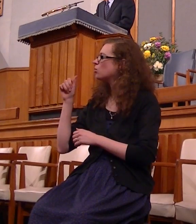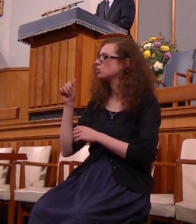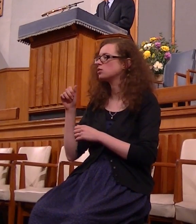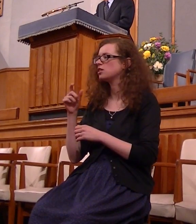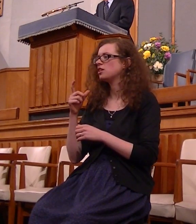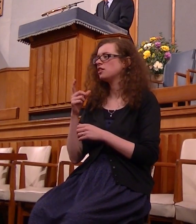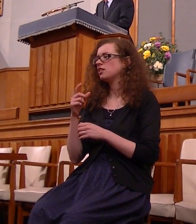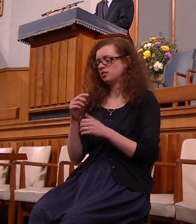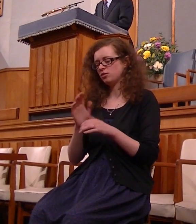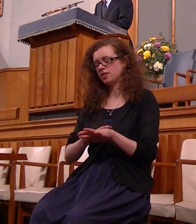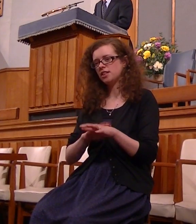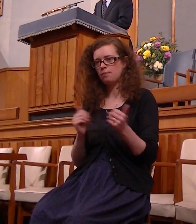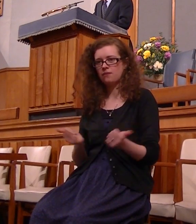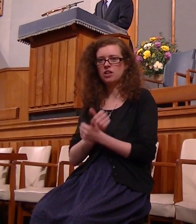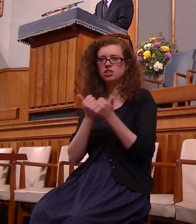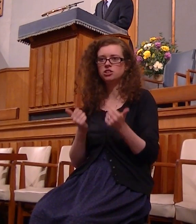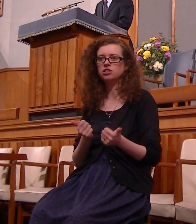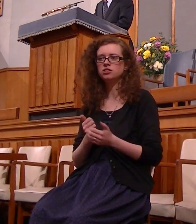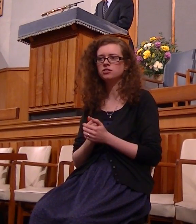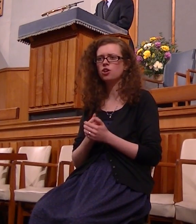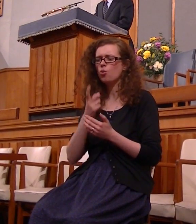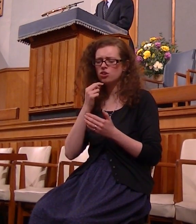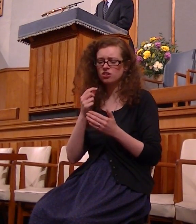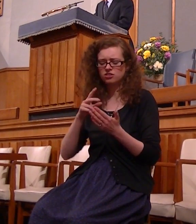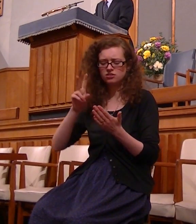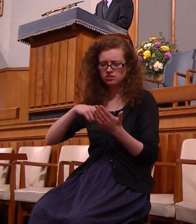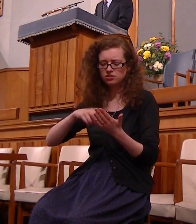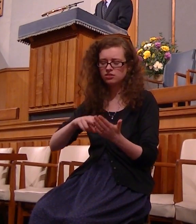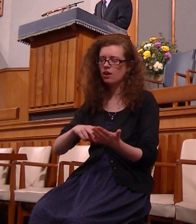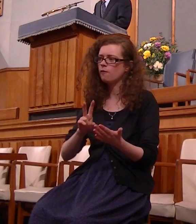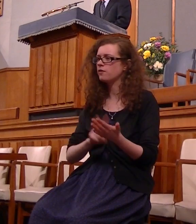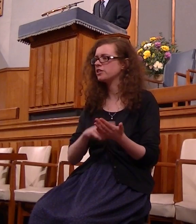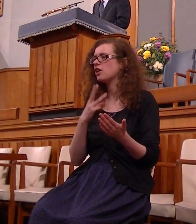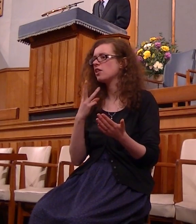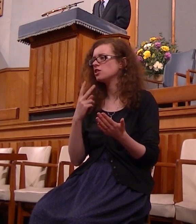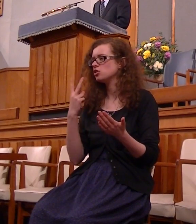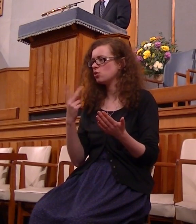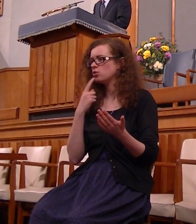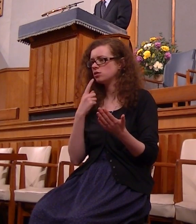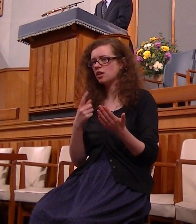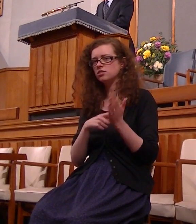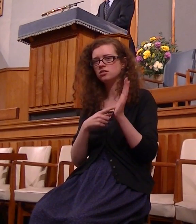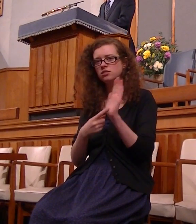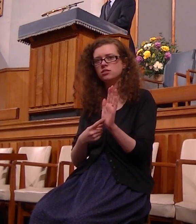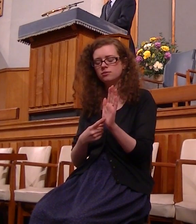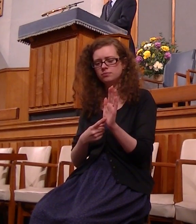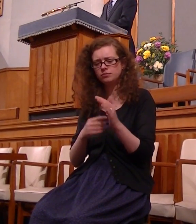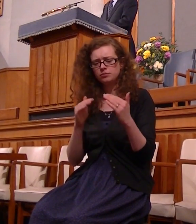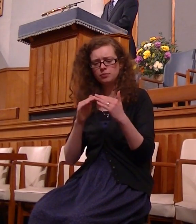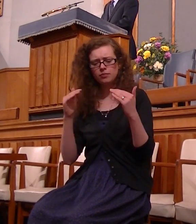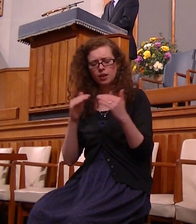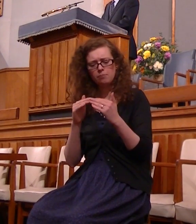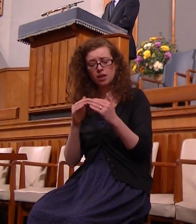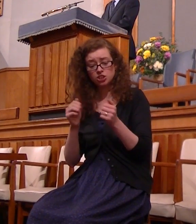on but our time is out and we could look at verse 32 not according to the covenant that I